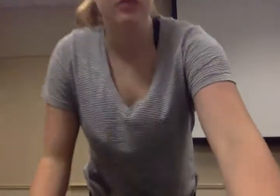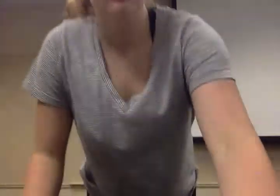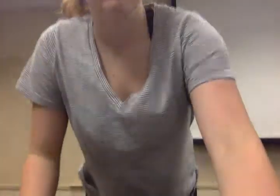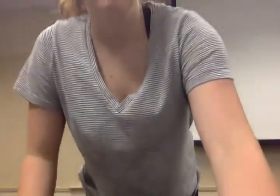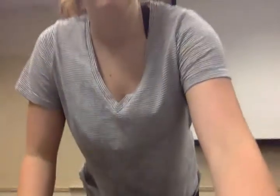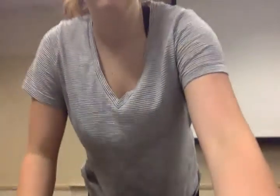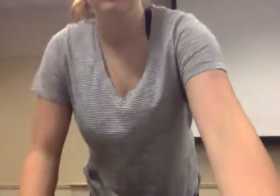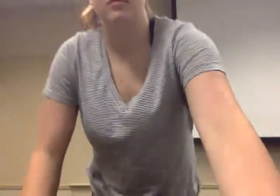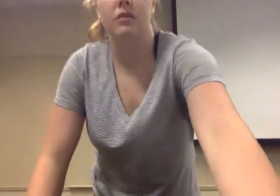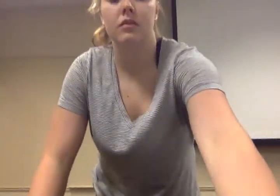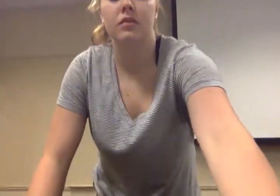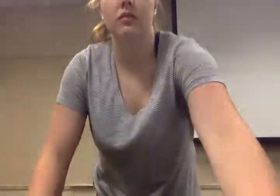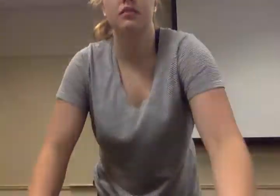First, a video.